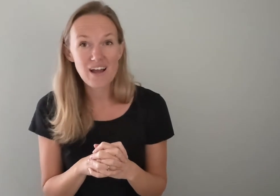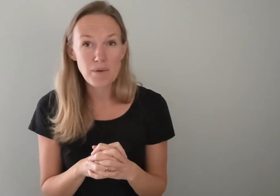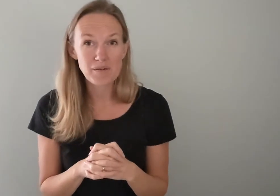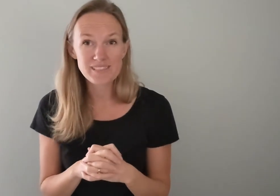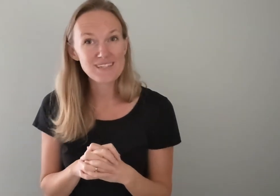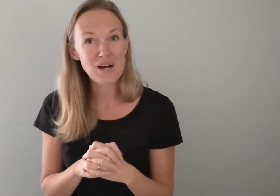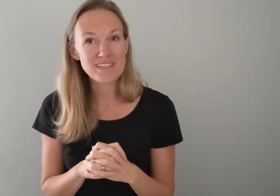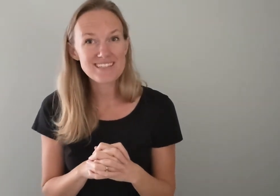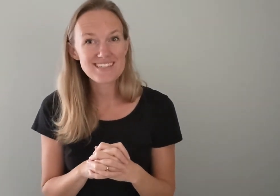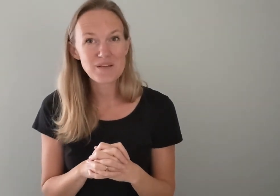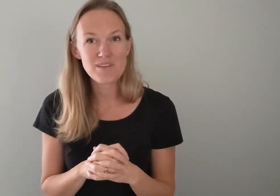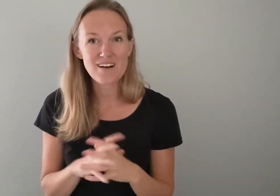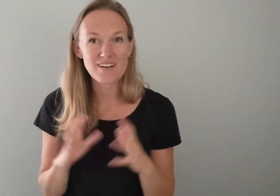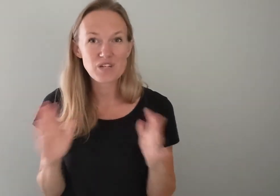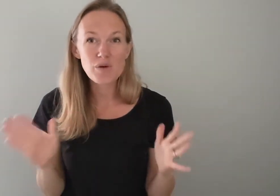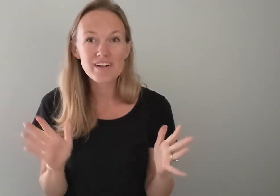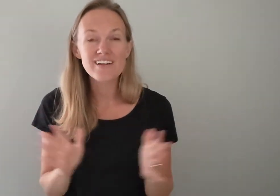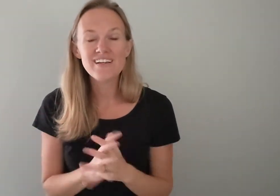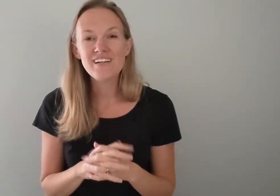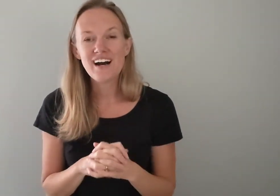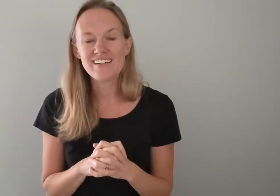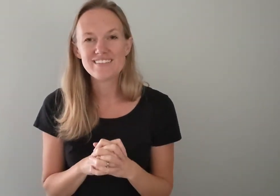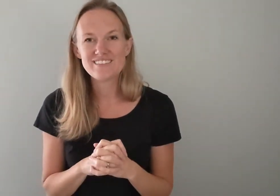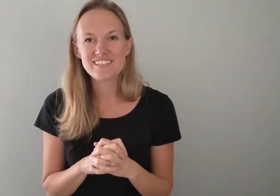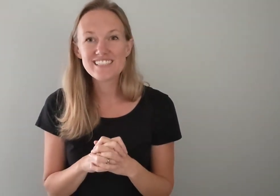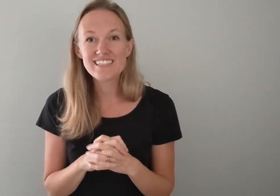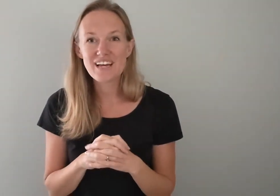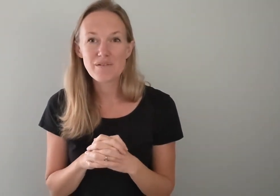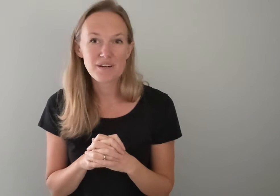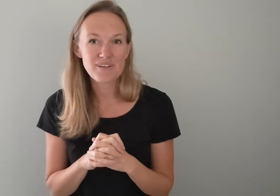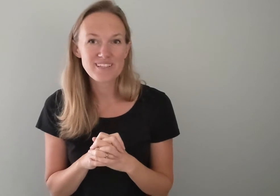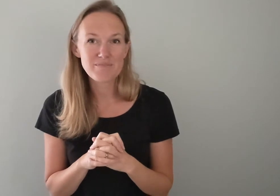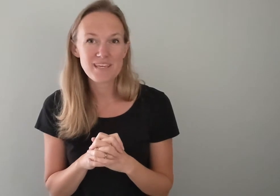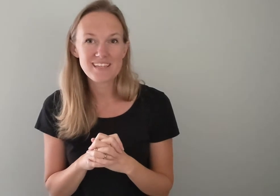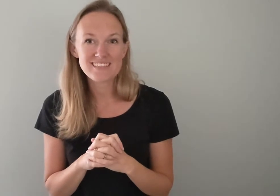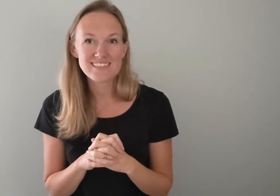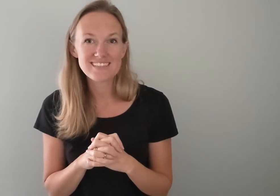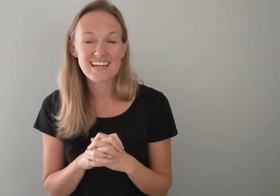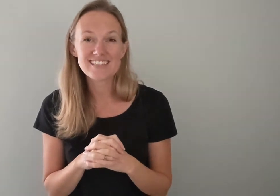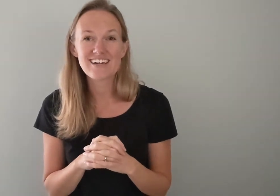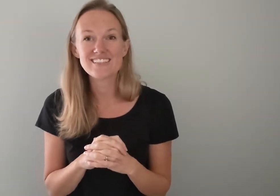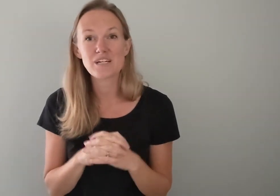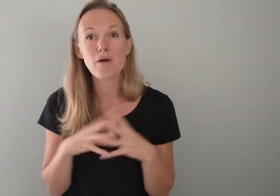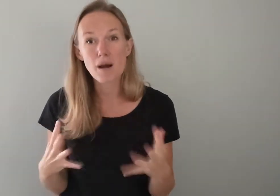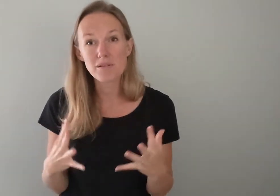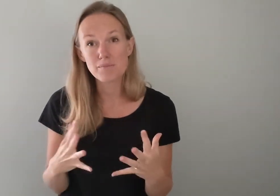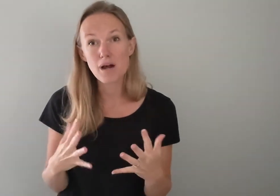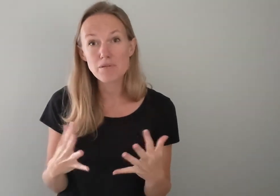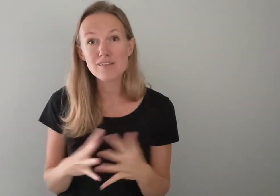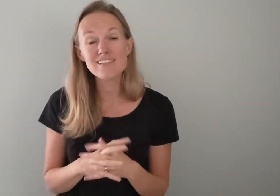by Chris Tomlin, sticking with our October tradition that we're going to be signing songs that are popularly